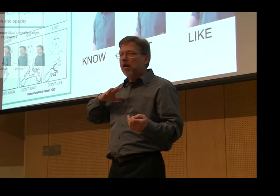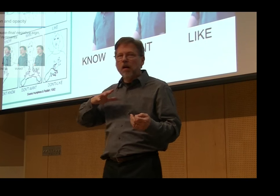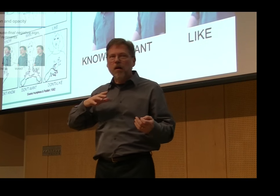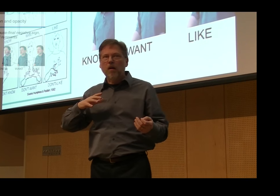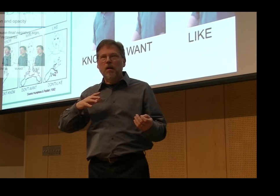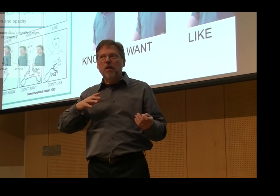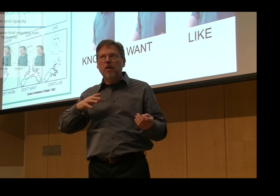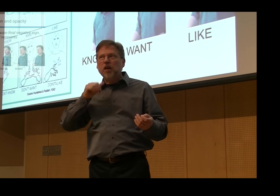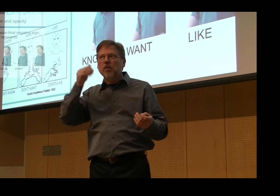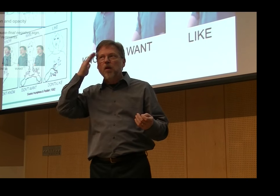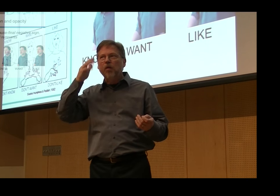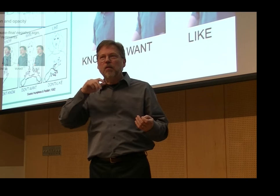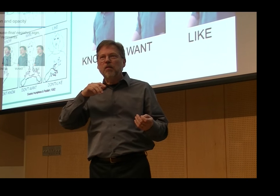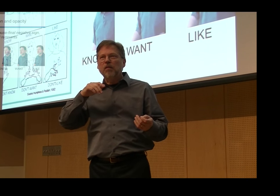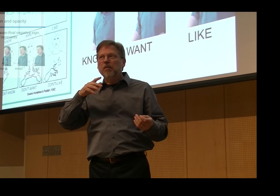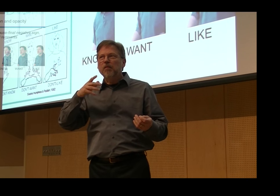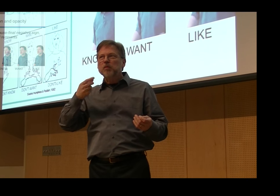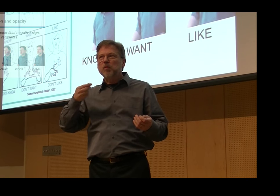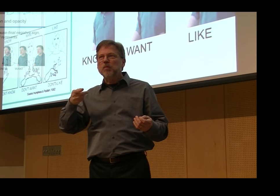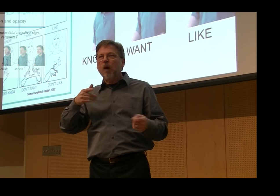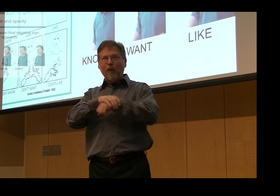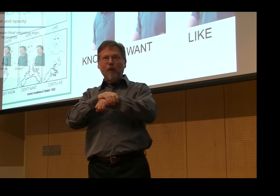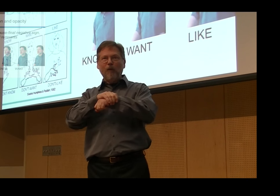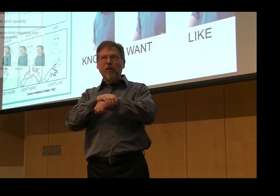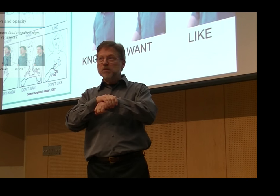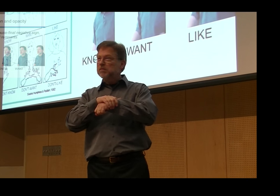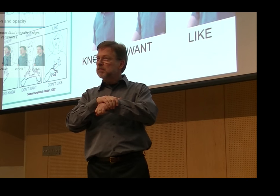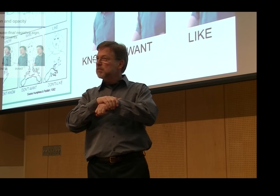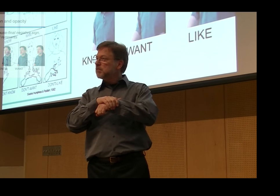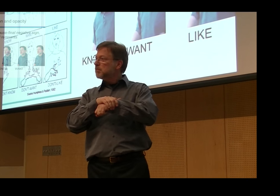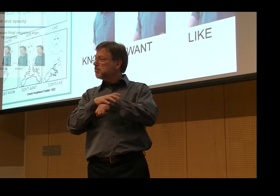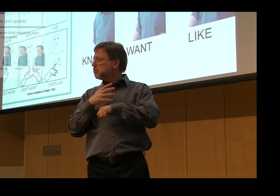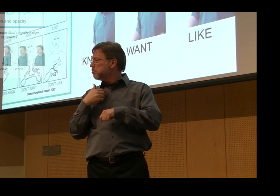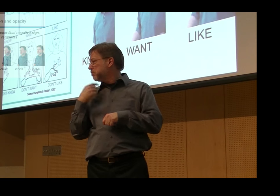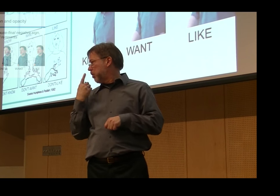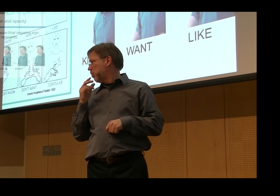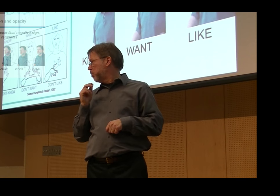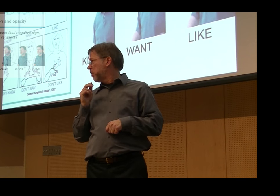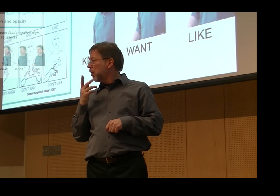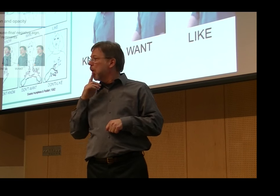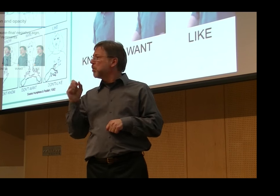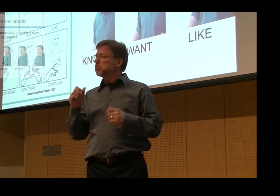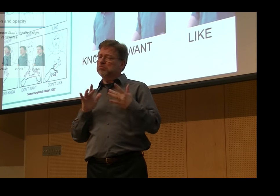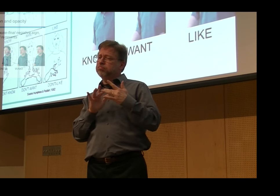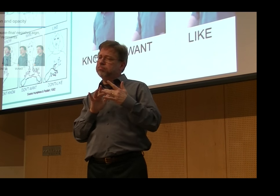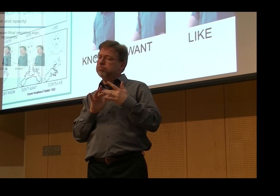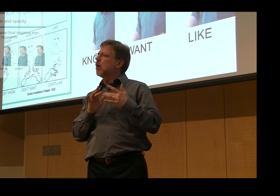order, contributed to these relics existing in our language today. However, if we